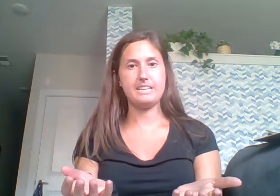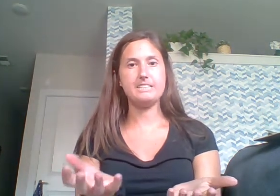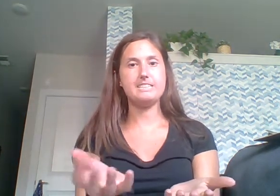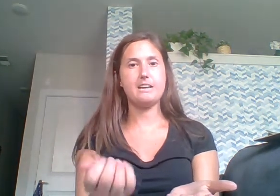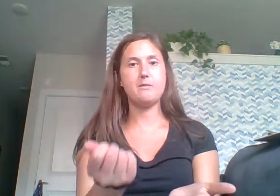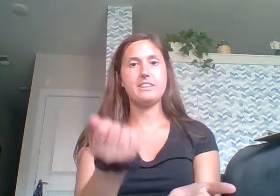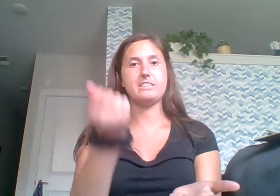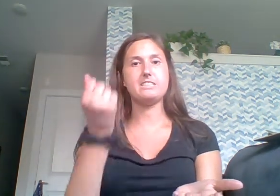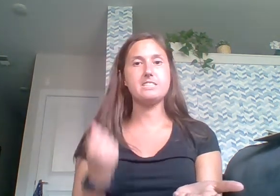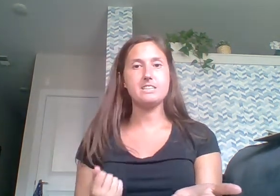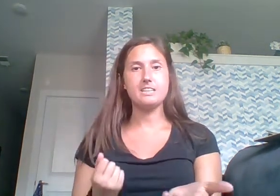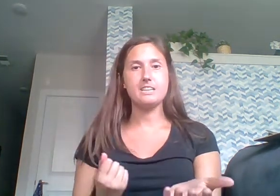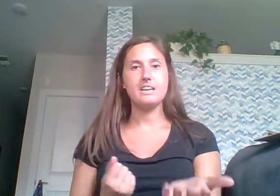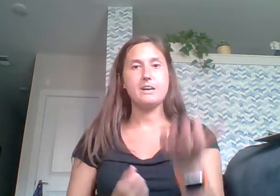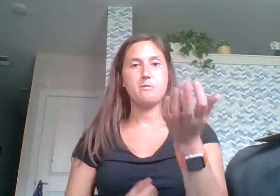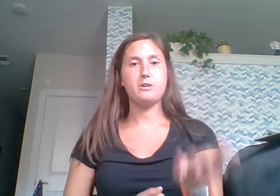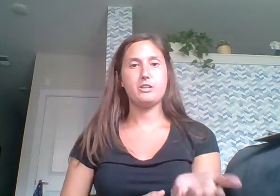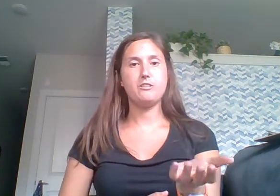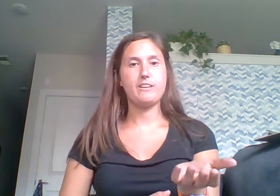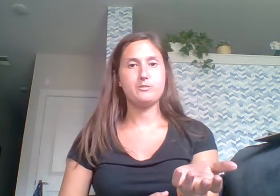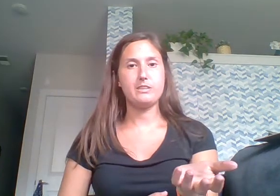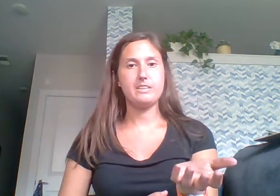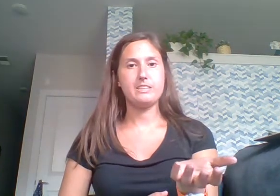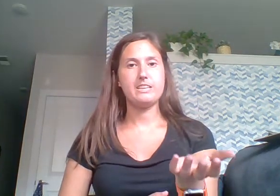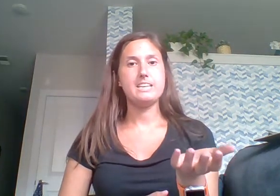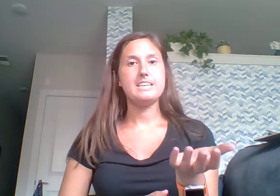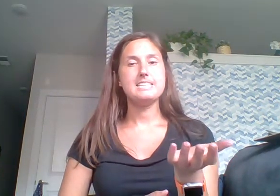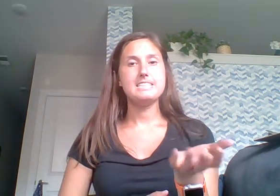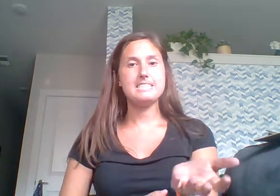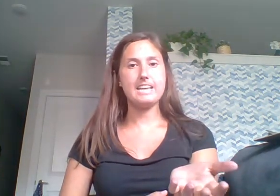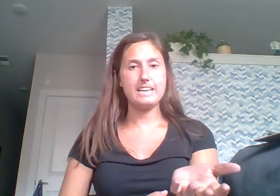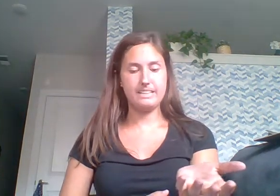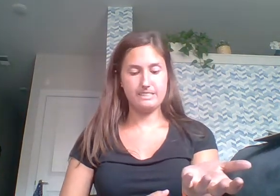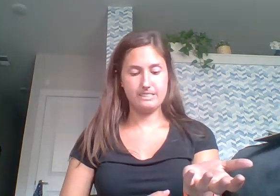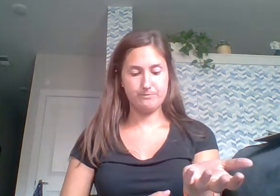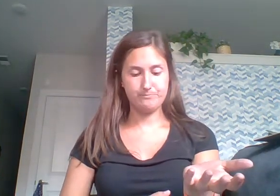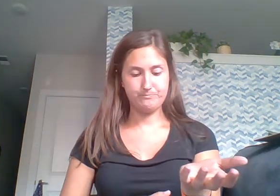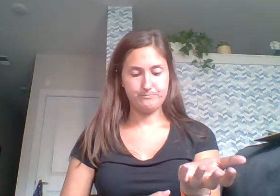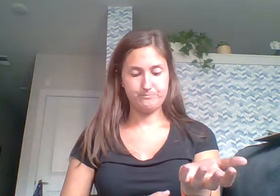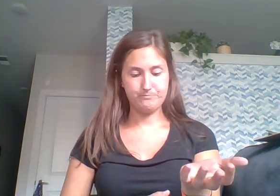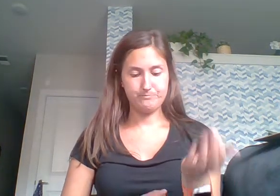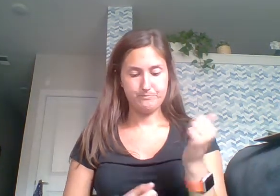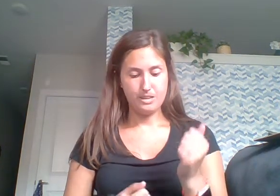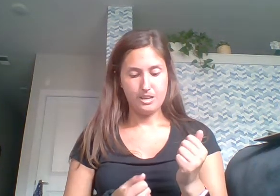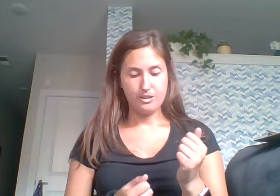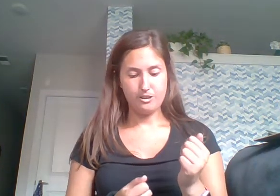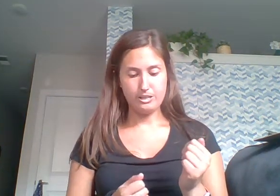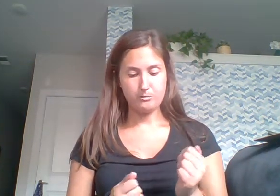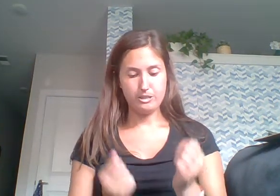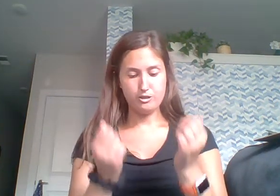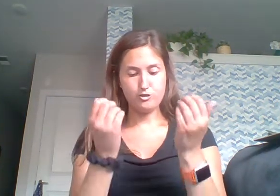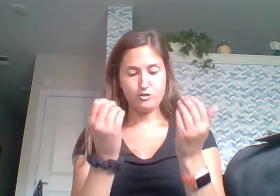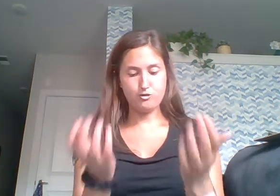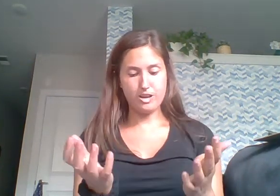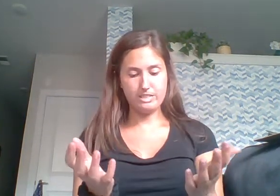Take away the t. What are you left with? Sand. Your next word is straight.